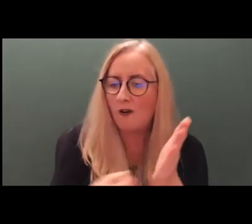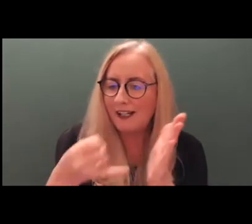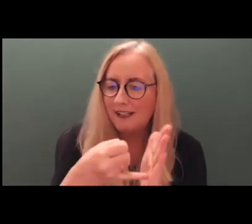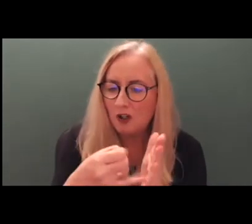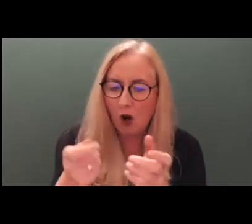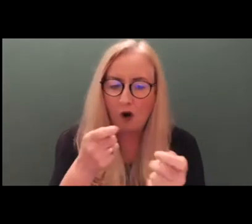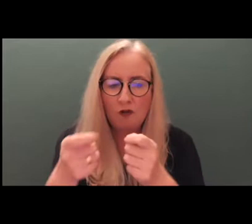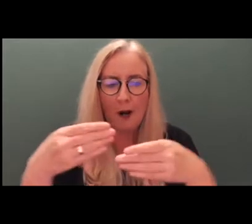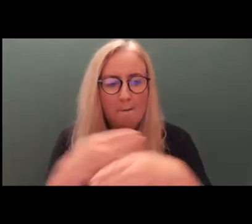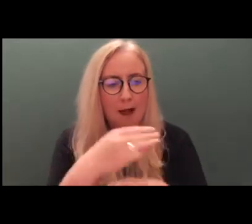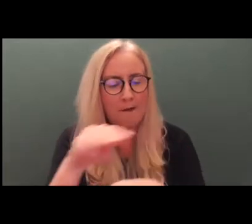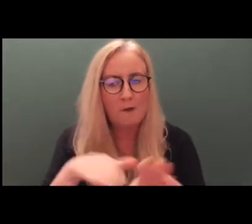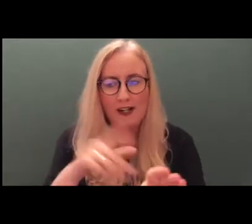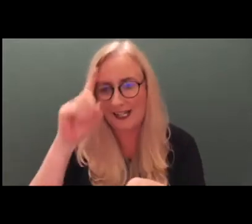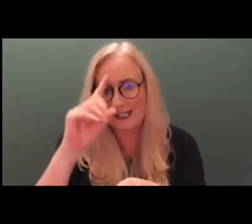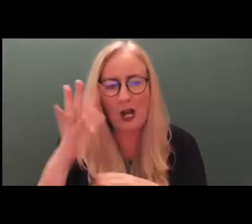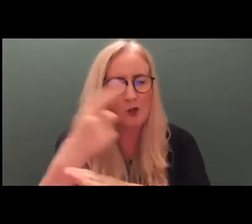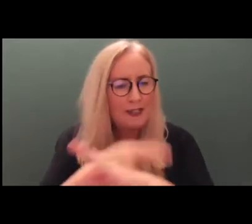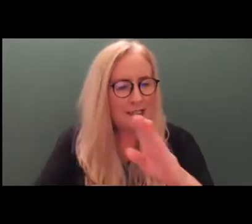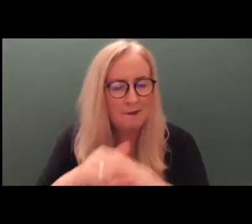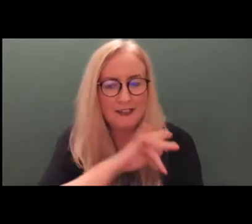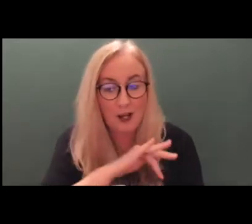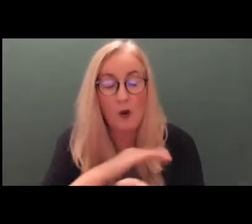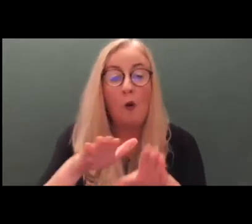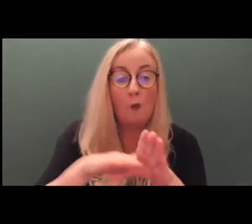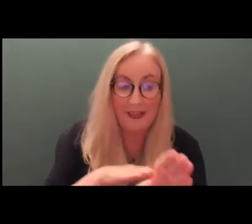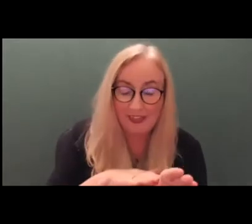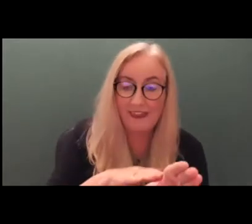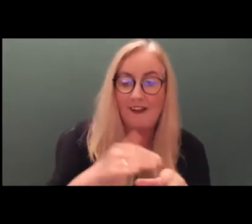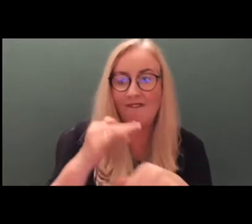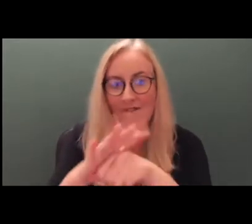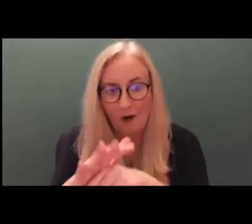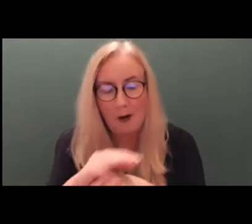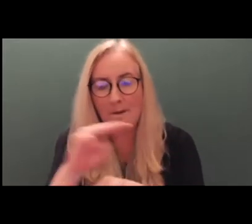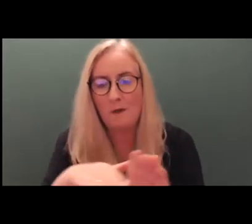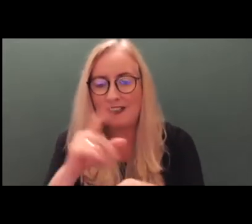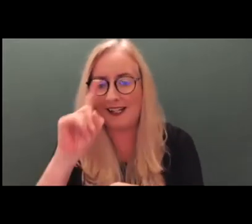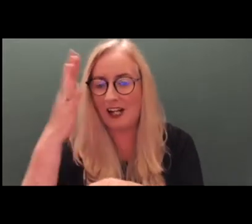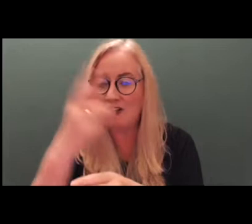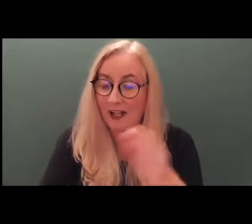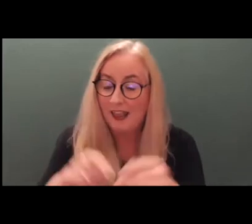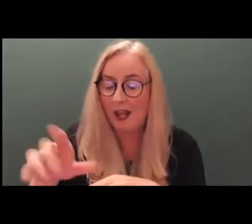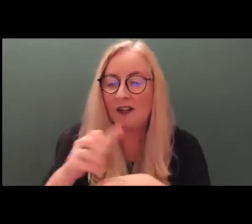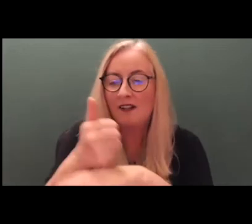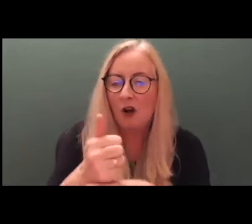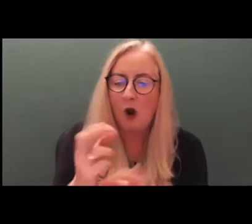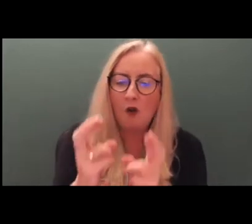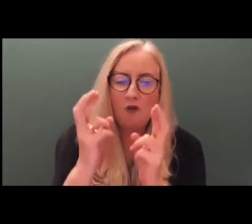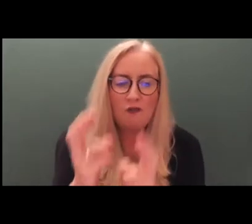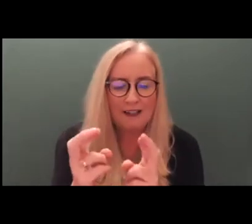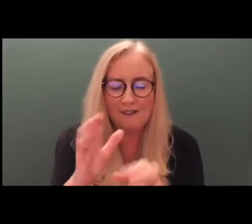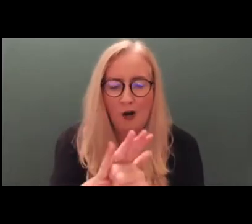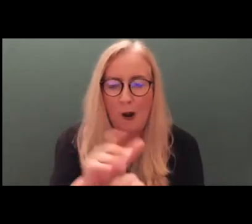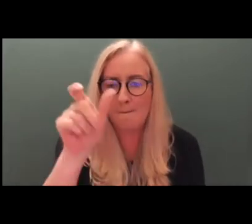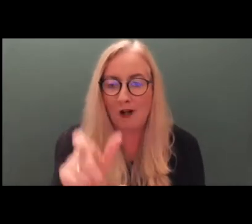by people with an intellectual disability for people with an intellectual disability. The group is founded on the rights of persons with an